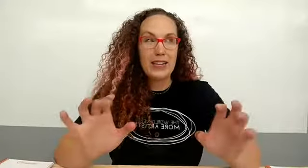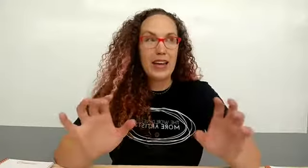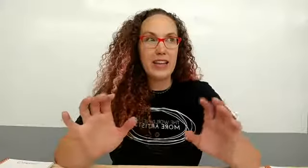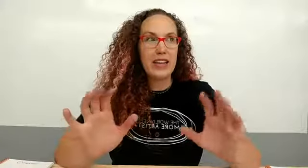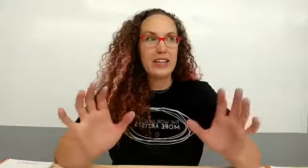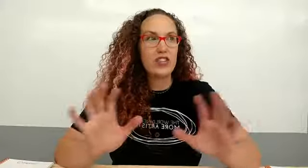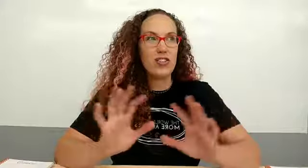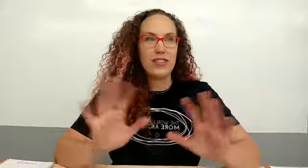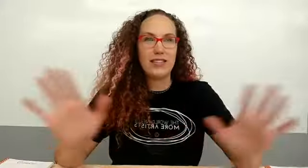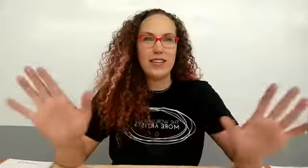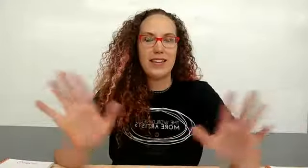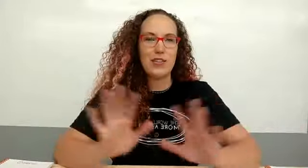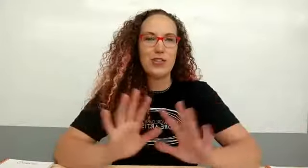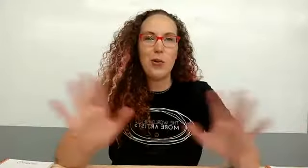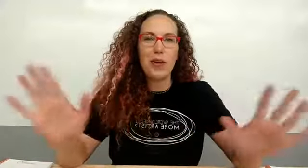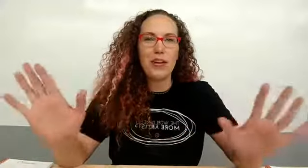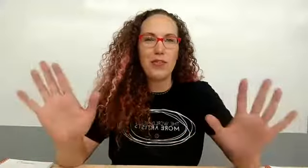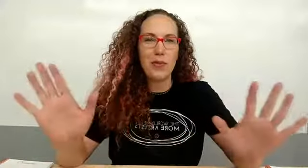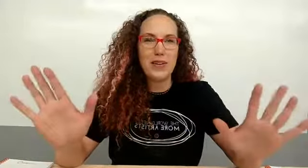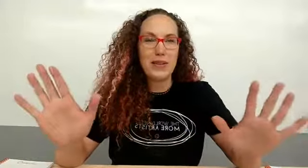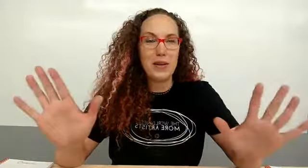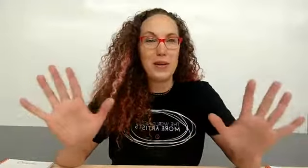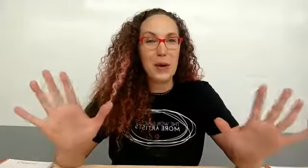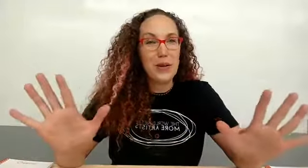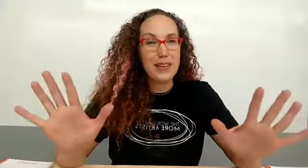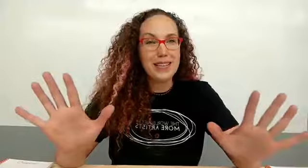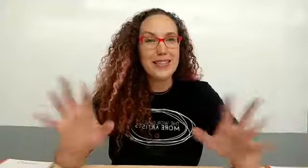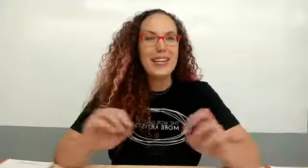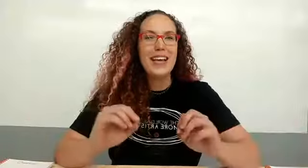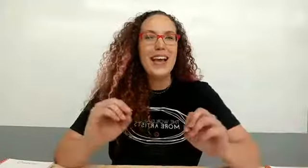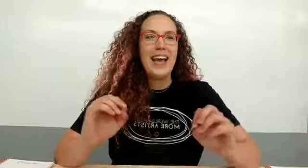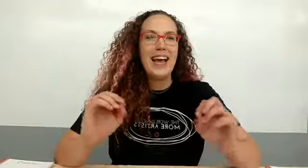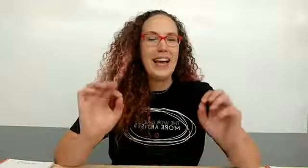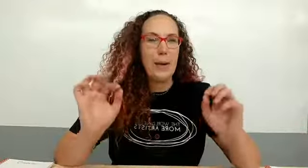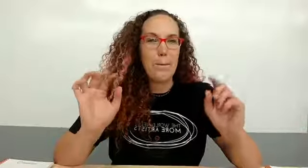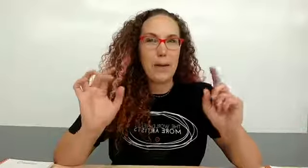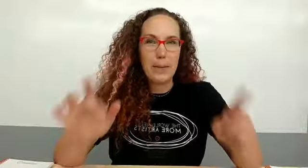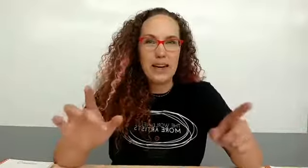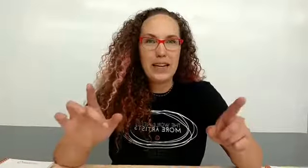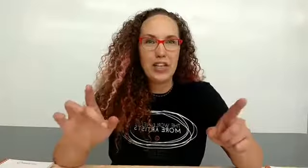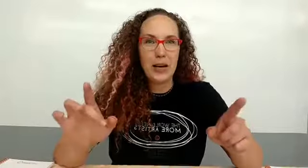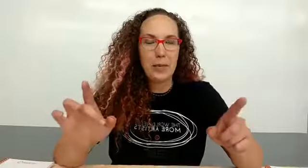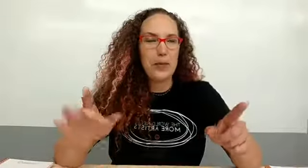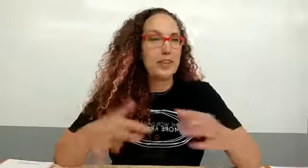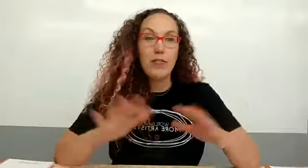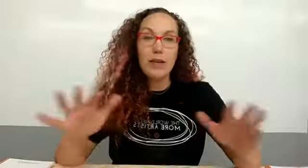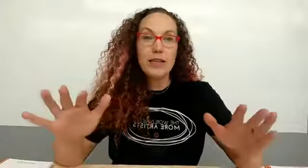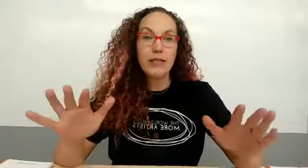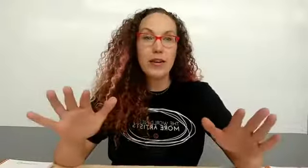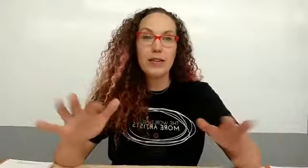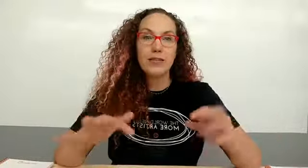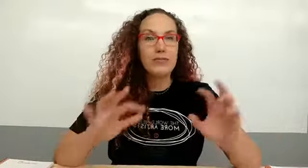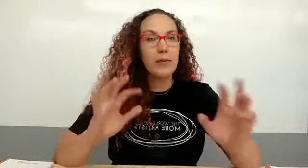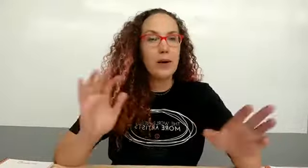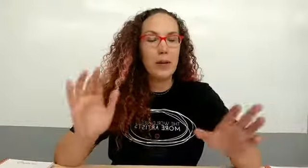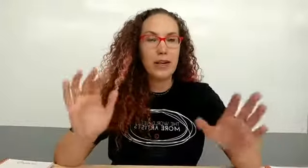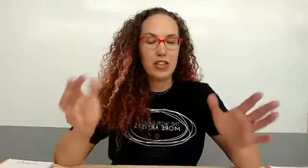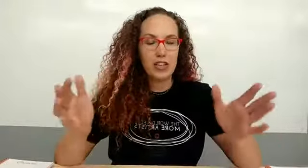it it's just if there's so many different ways that we can go with this but i'm going to need your help because everybody's different we want to make sure